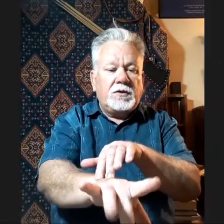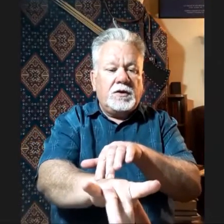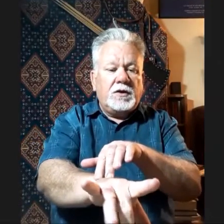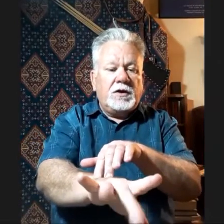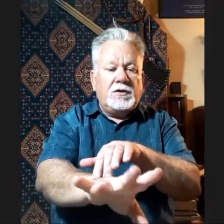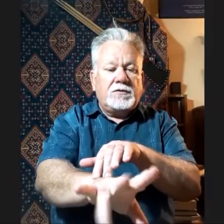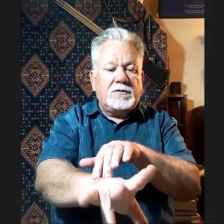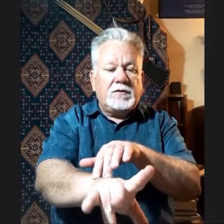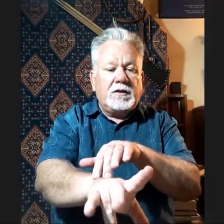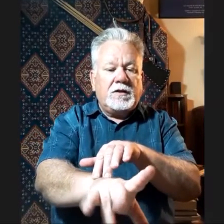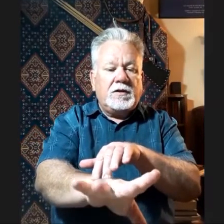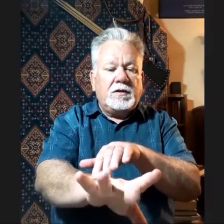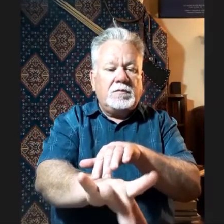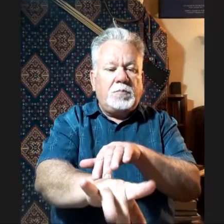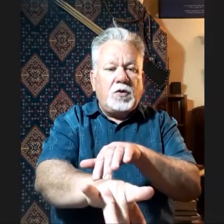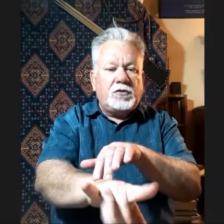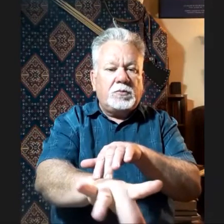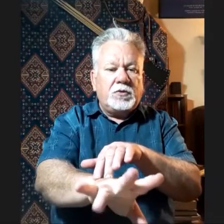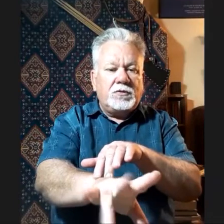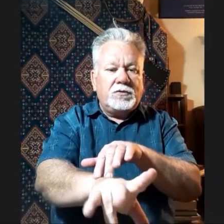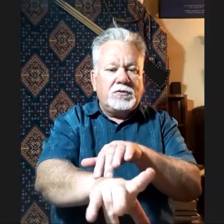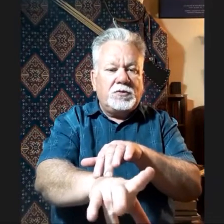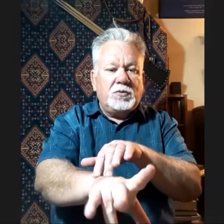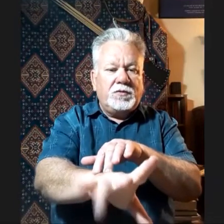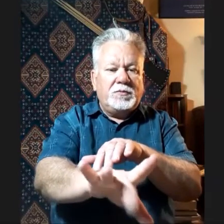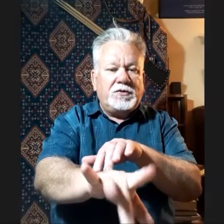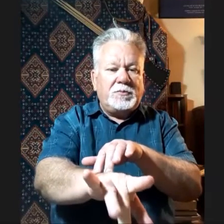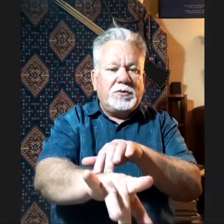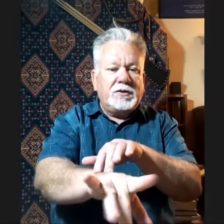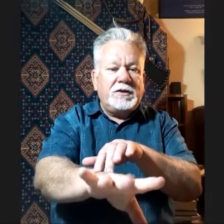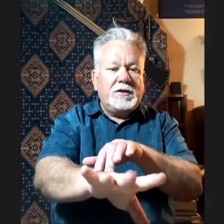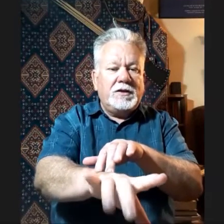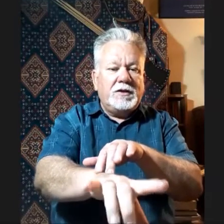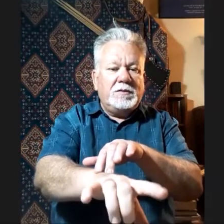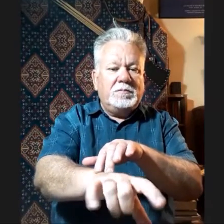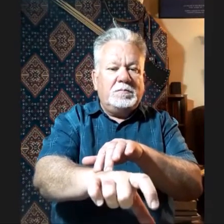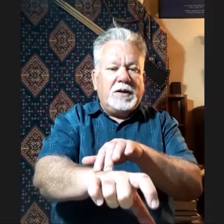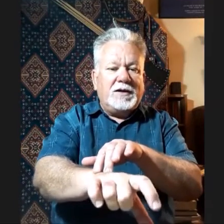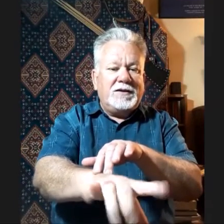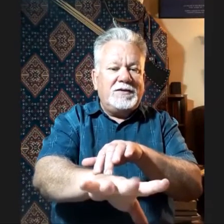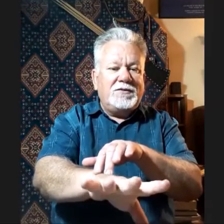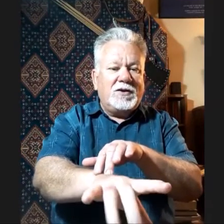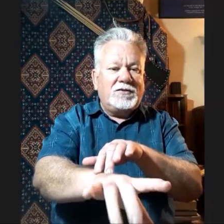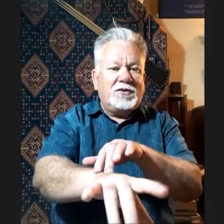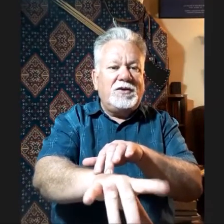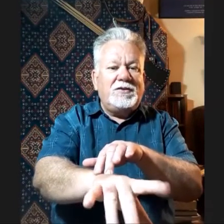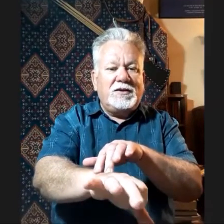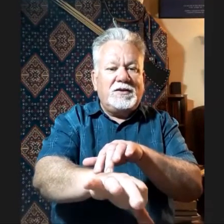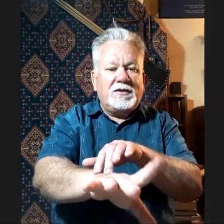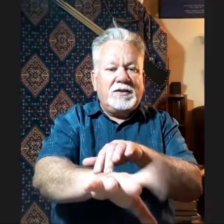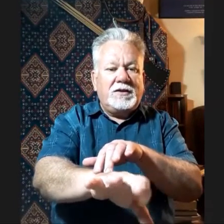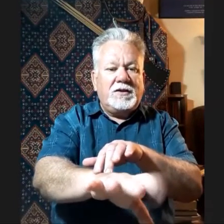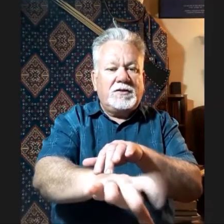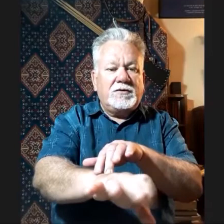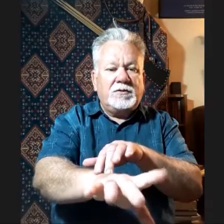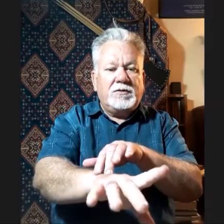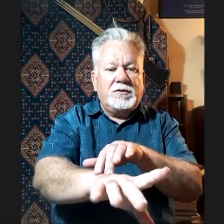possible to move them separately, but it's not as easy as say the index finger is, you